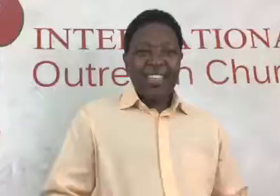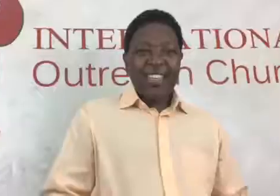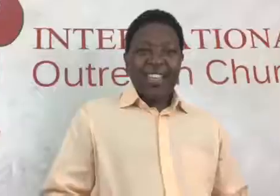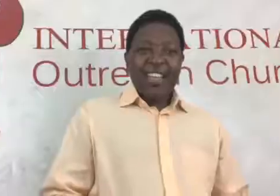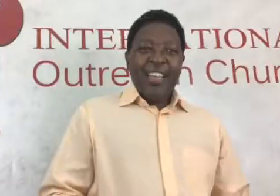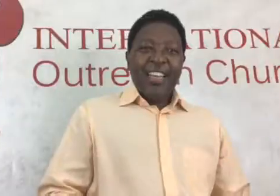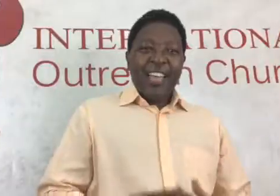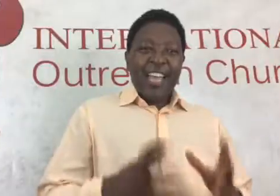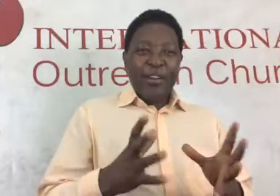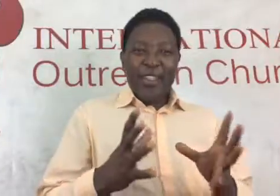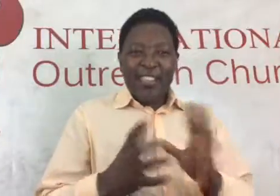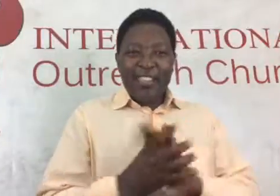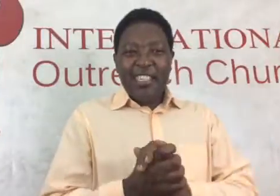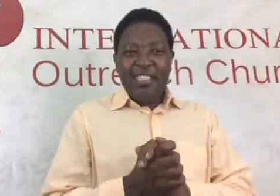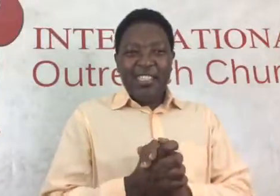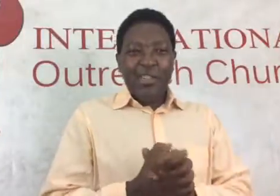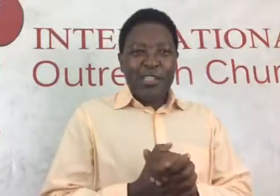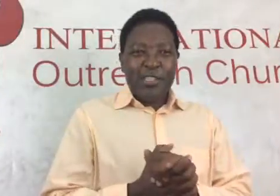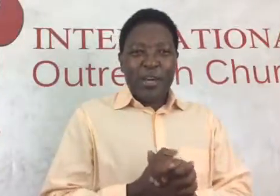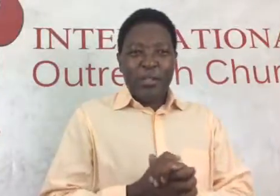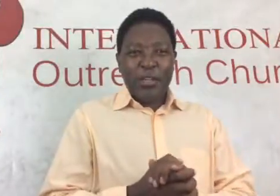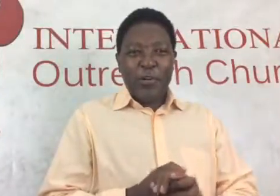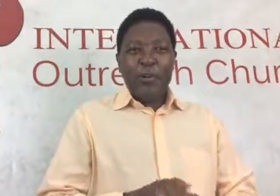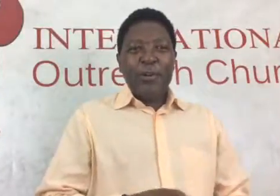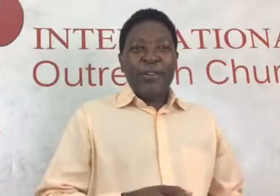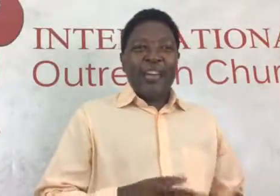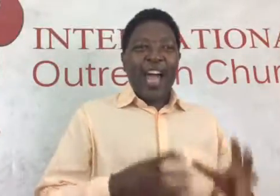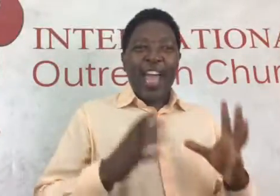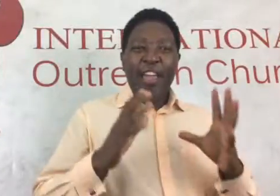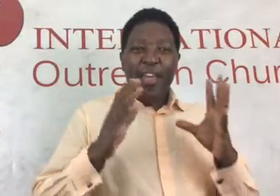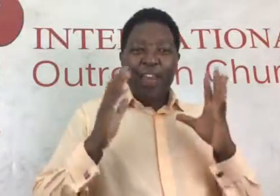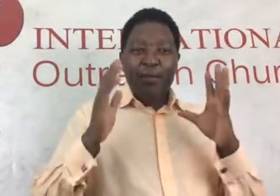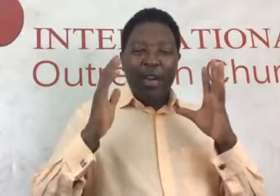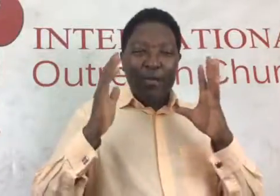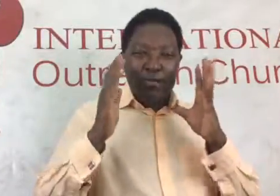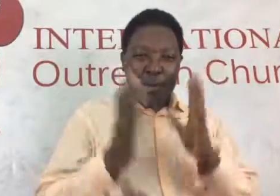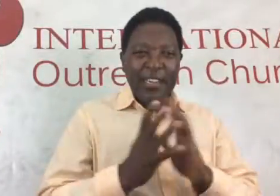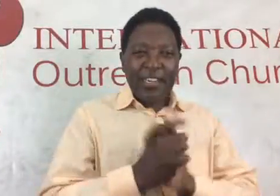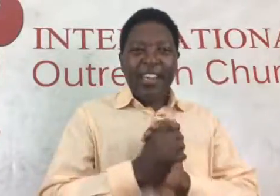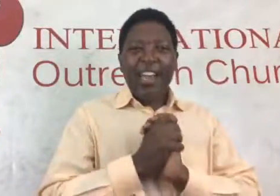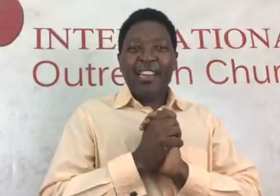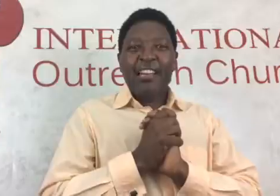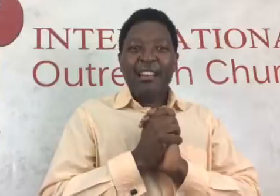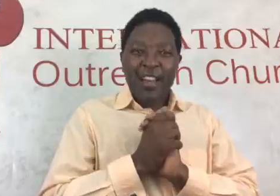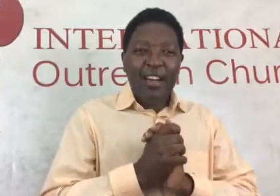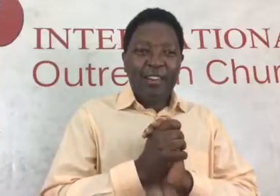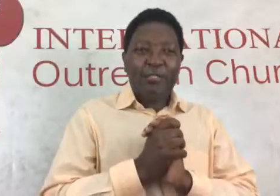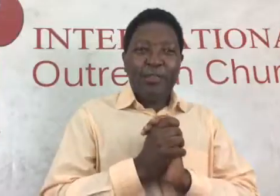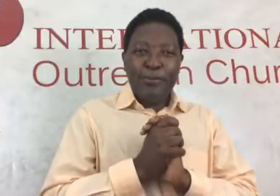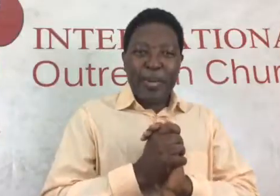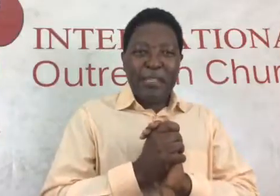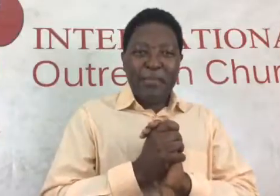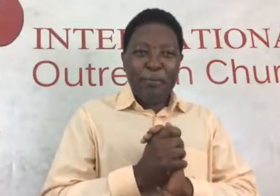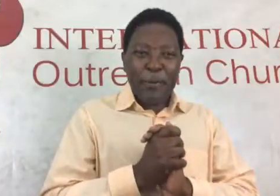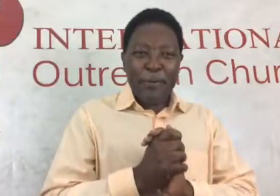Hello there, this is Dr. Shaos Karuku. I am a mentor and I love to mentor people.